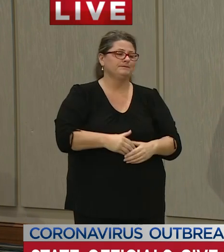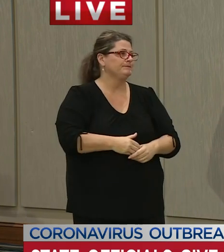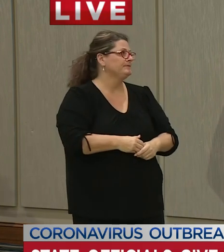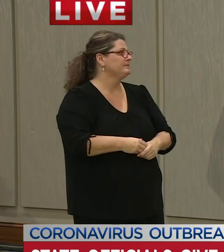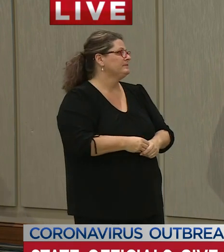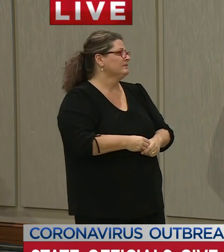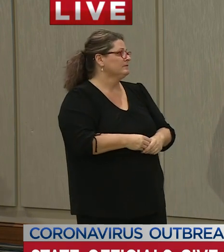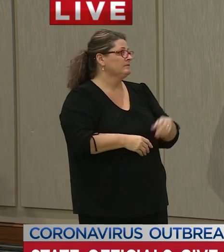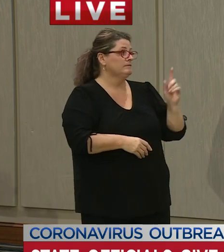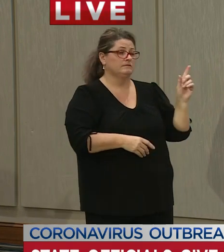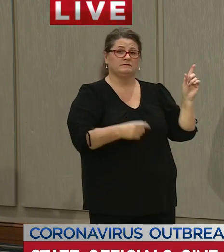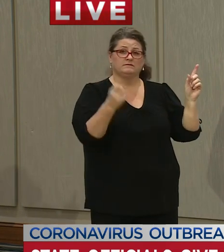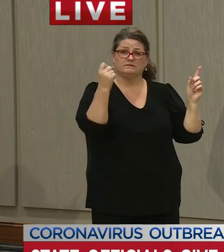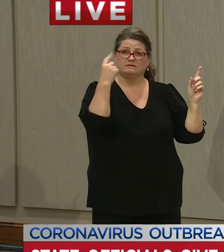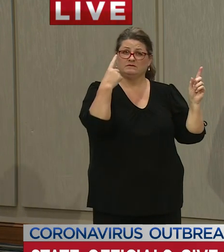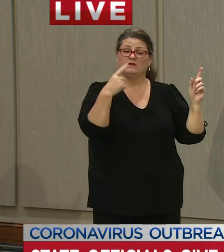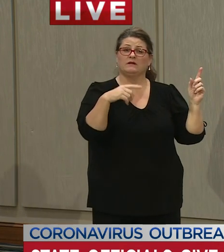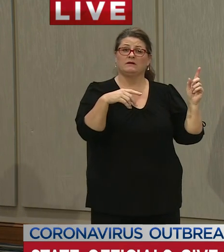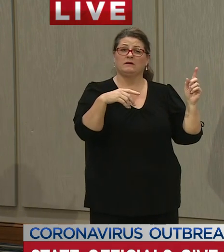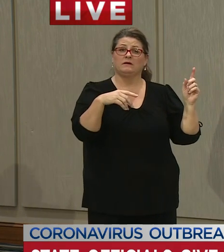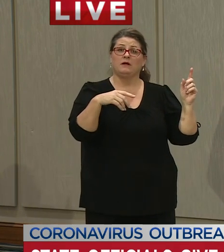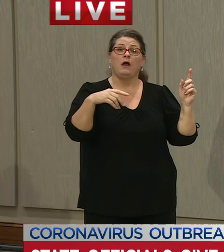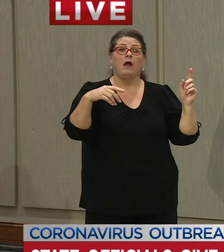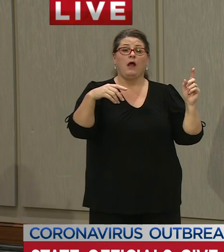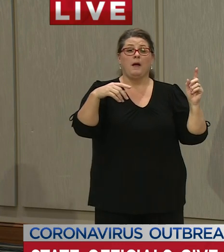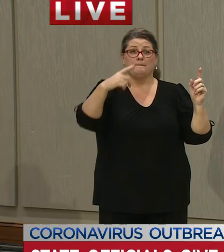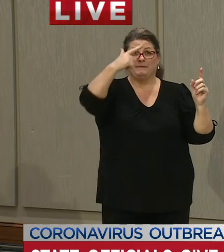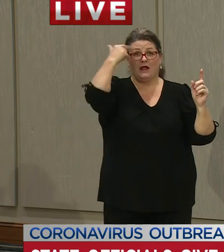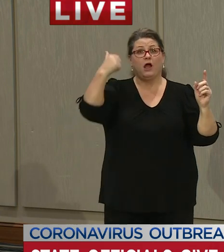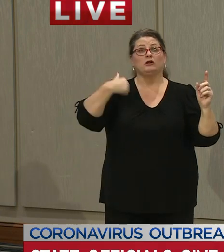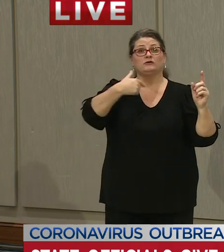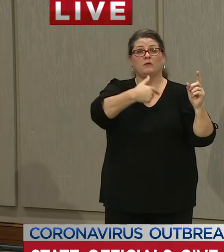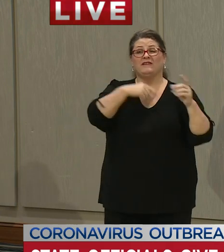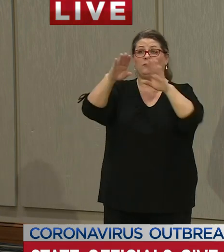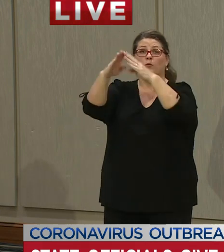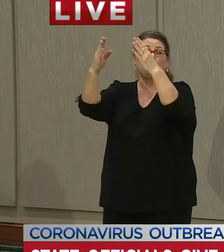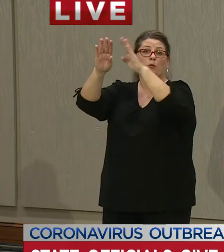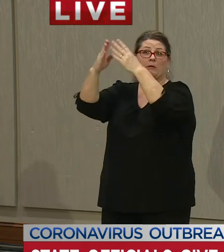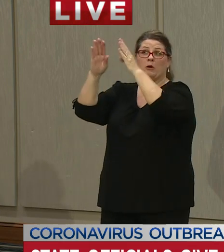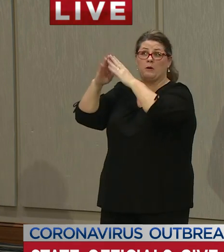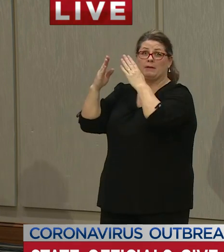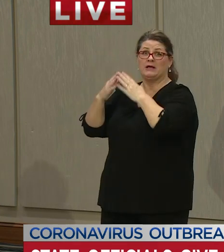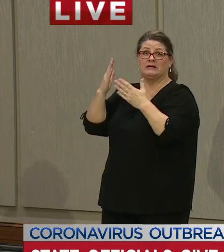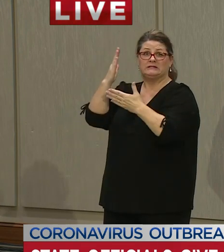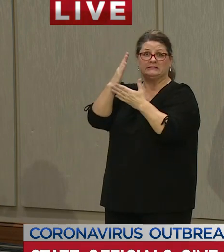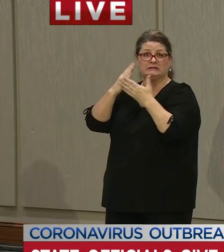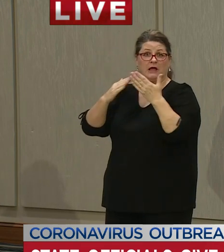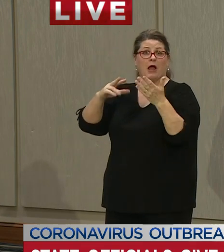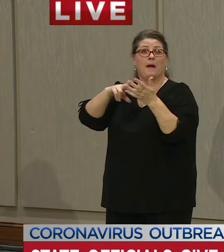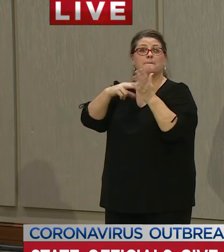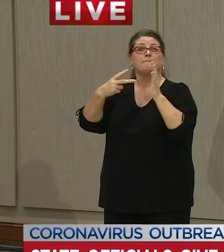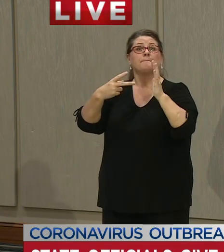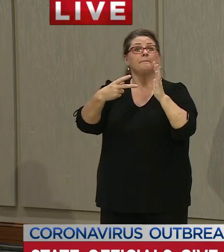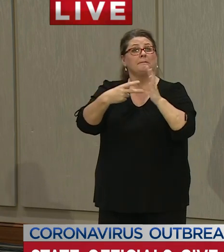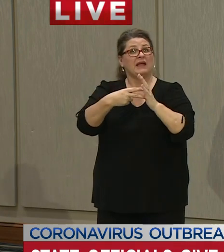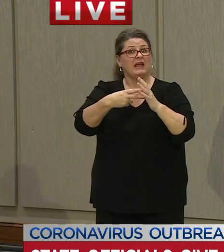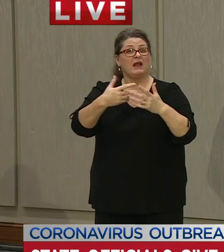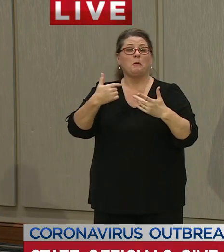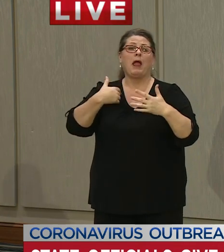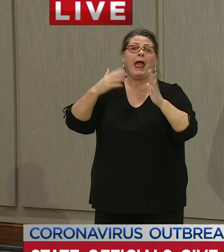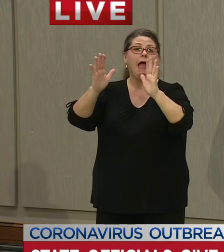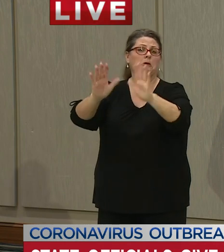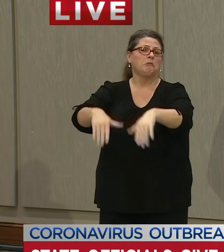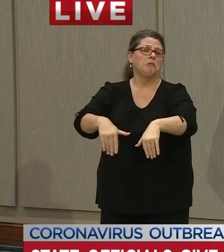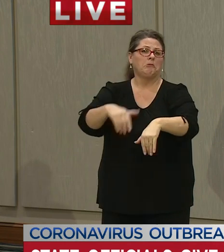just because we are removing some restrictions that we have imposed does not mean that we're not still urging people to